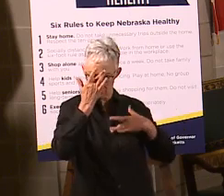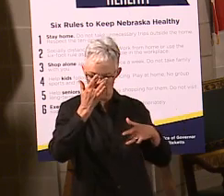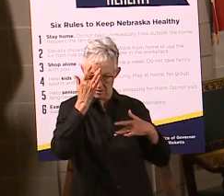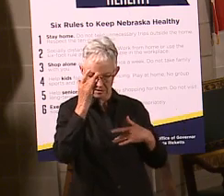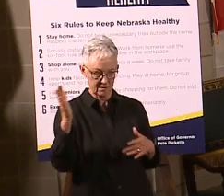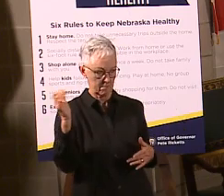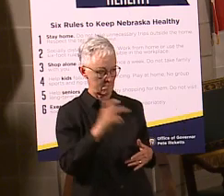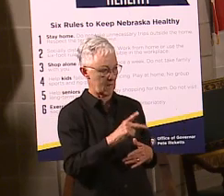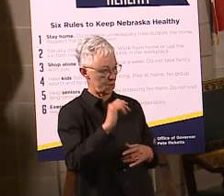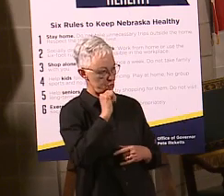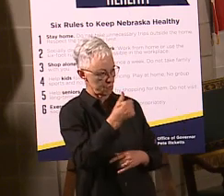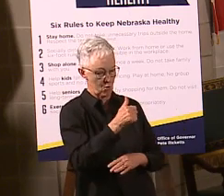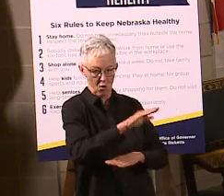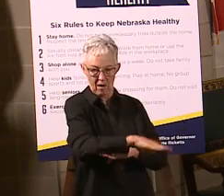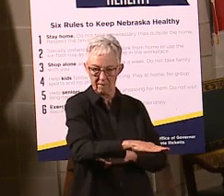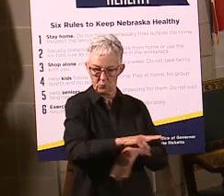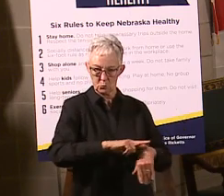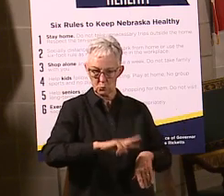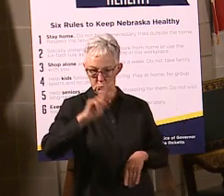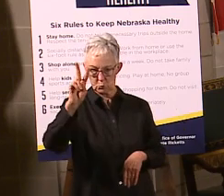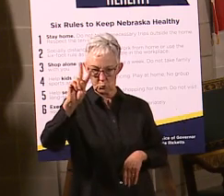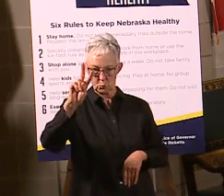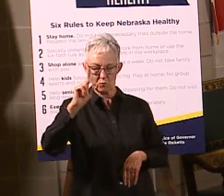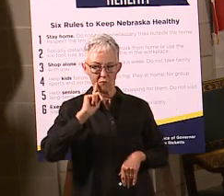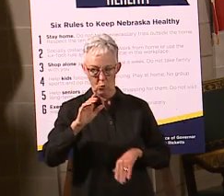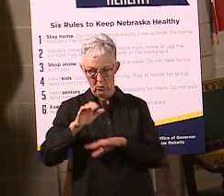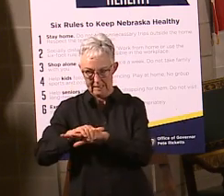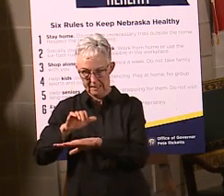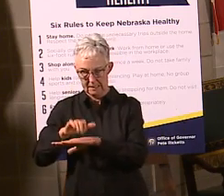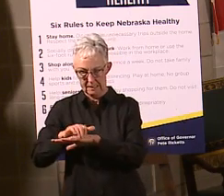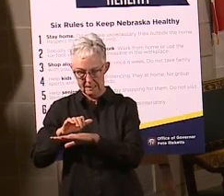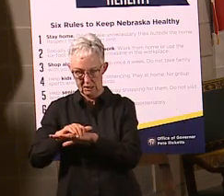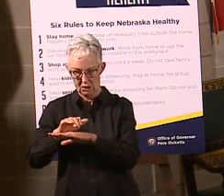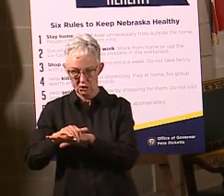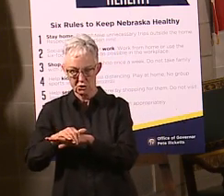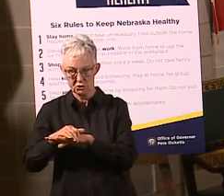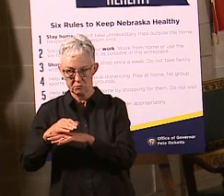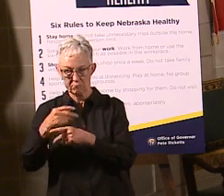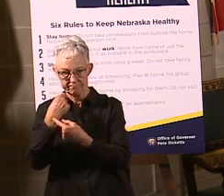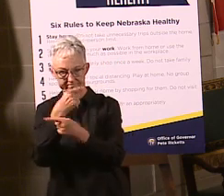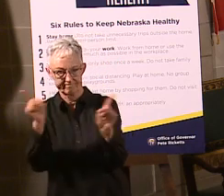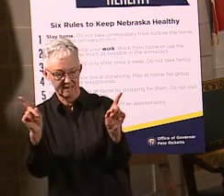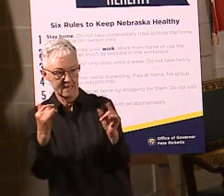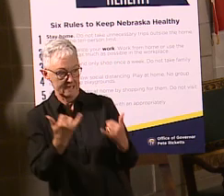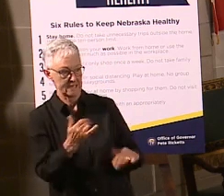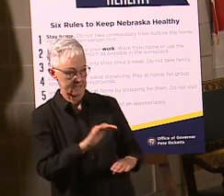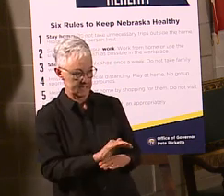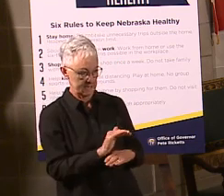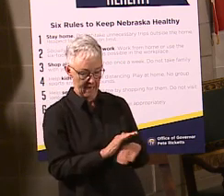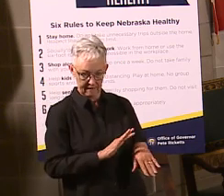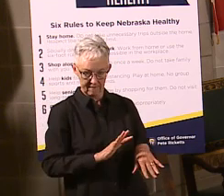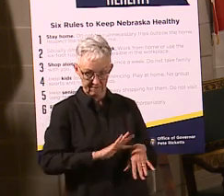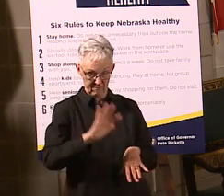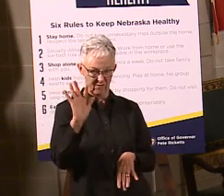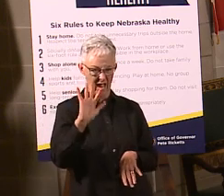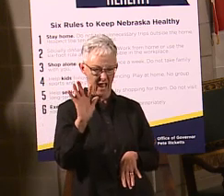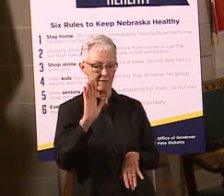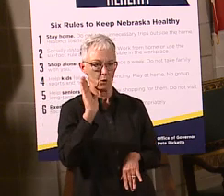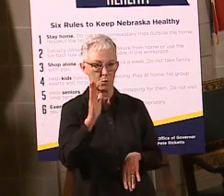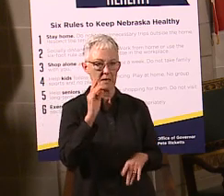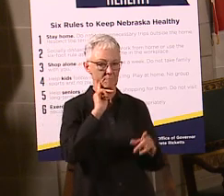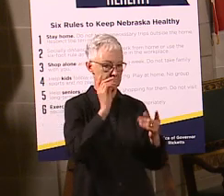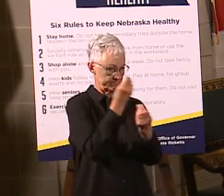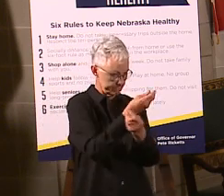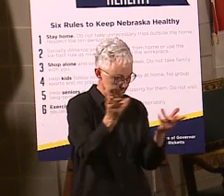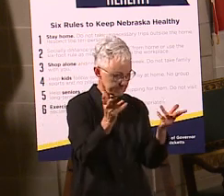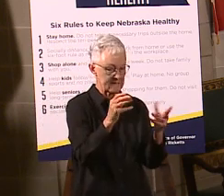again tomorrow at 2 p.m. to do the English briefing, 2 p.m. Central Time. We'll be back here tonight at 5 p.m. Central Time to do the Spanish